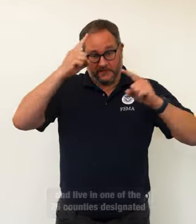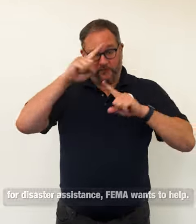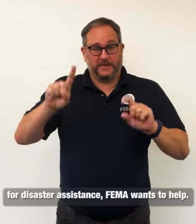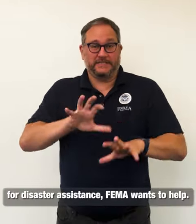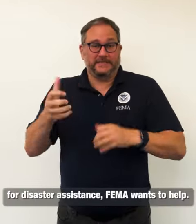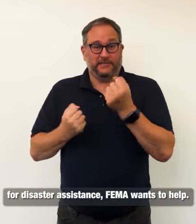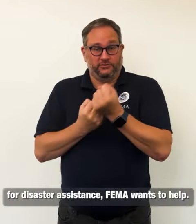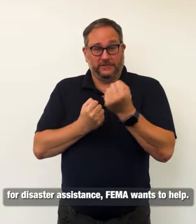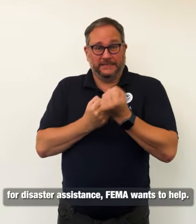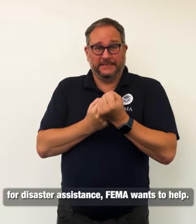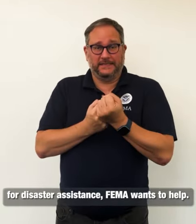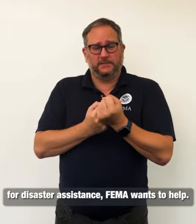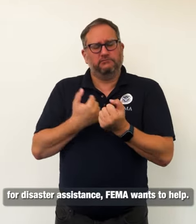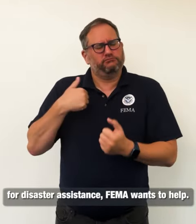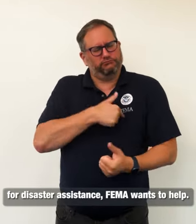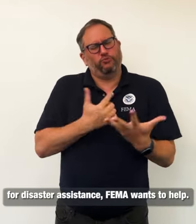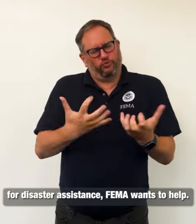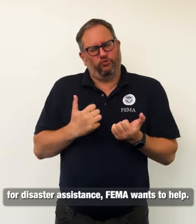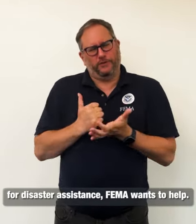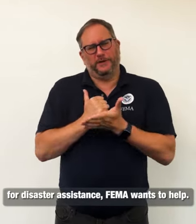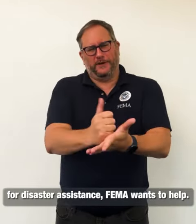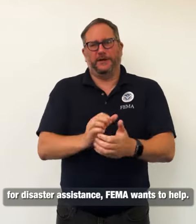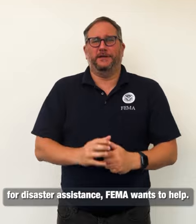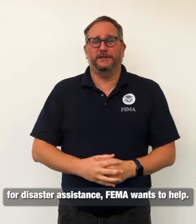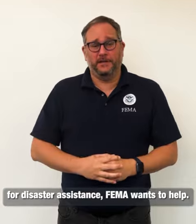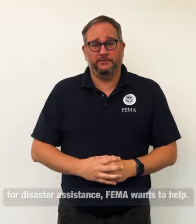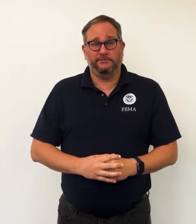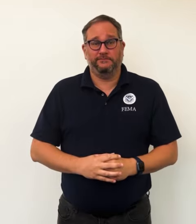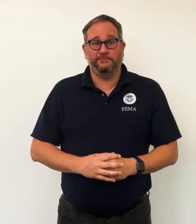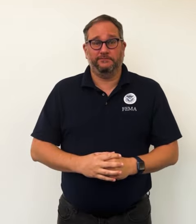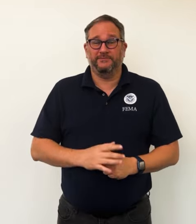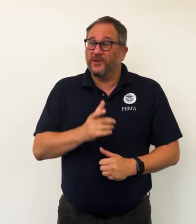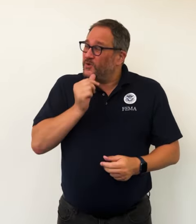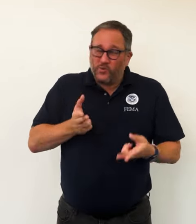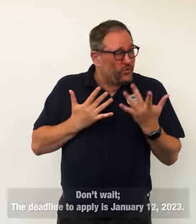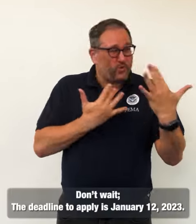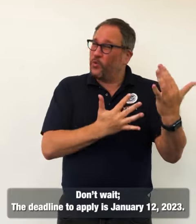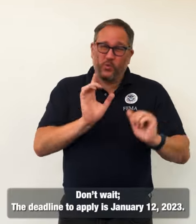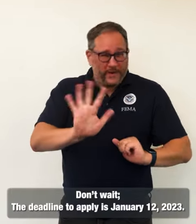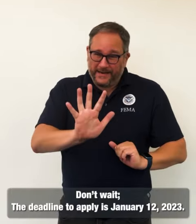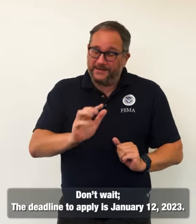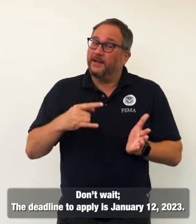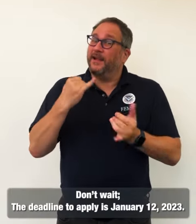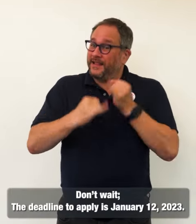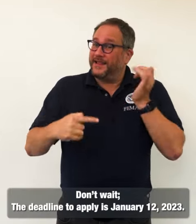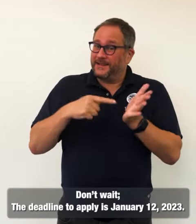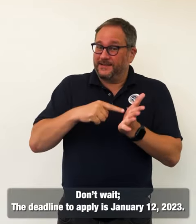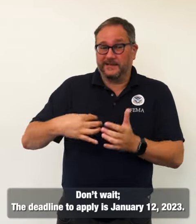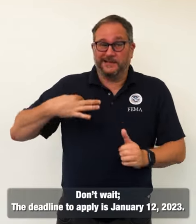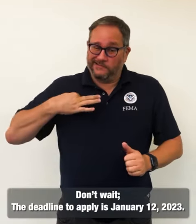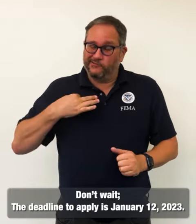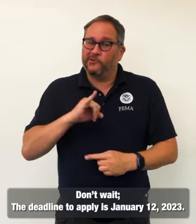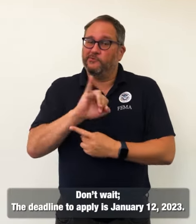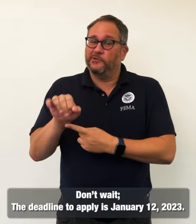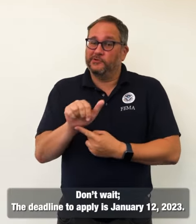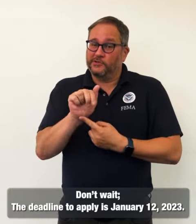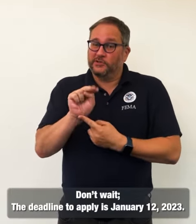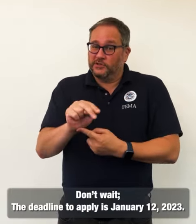disaster assistance, FEMA wants to help. Don't wait! The deadline to apply is